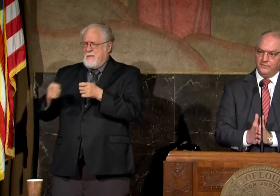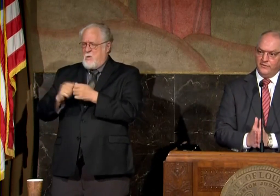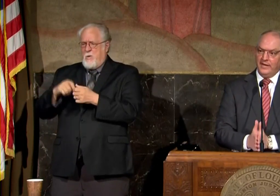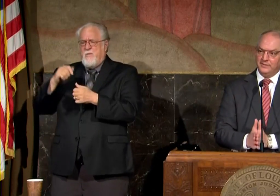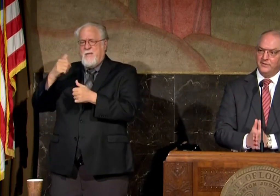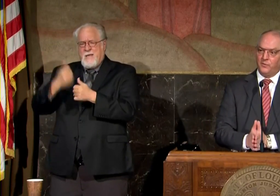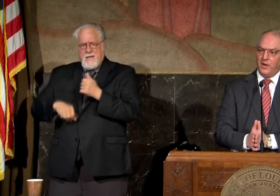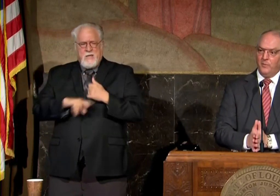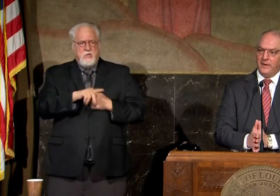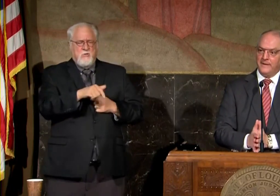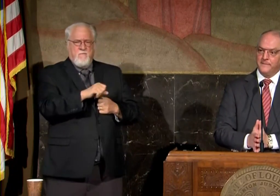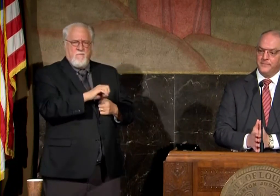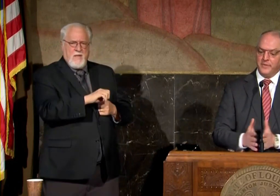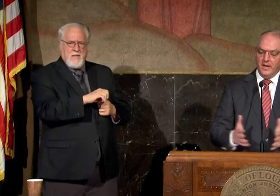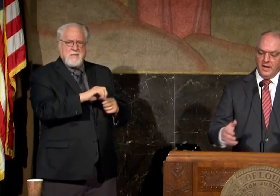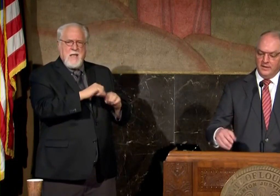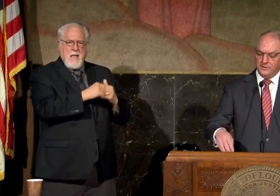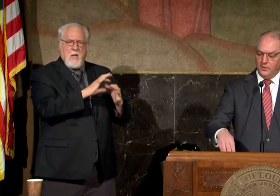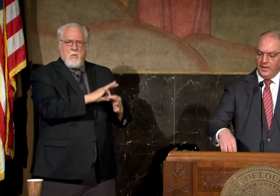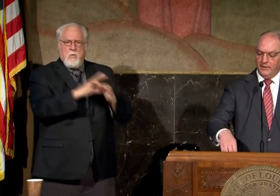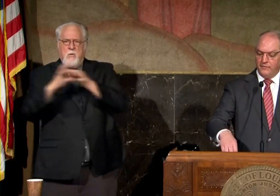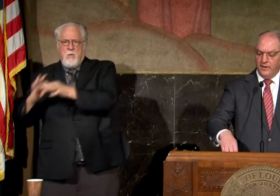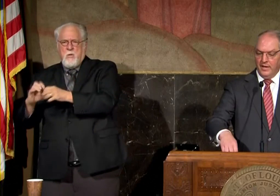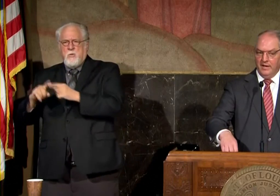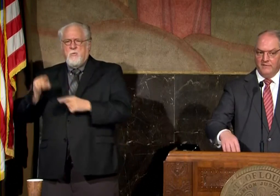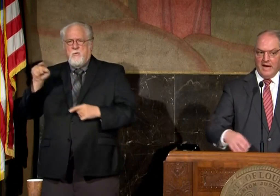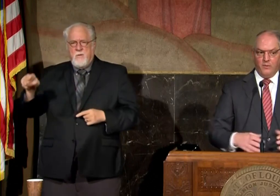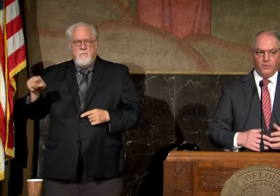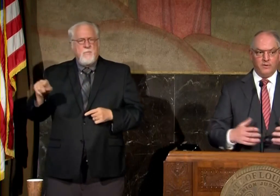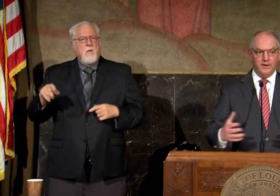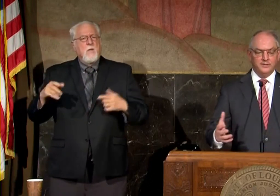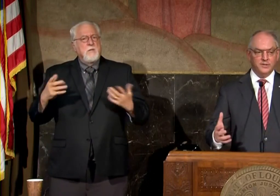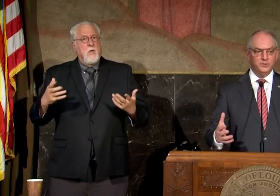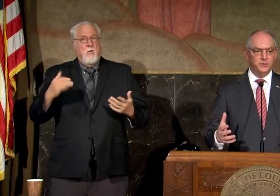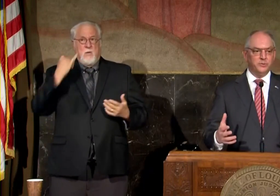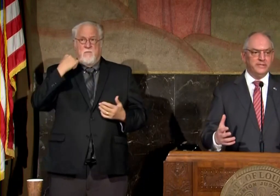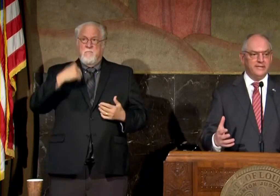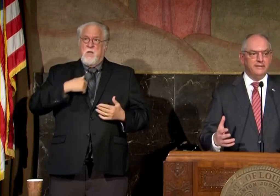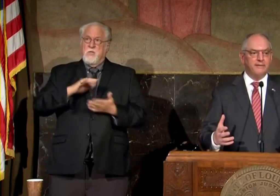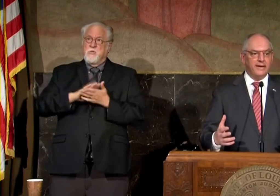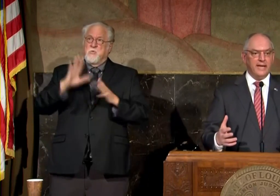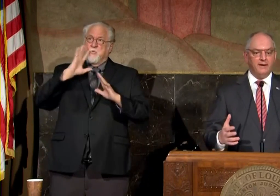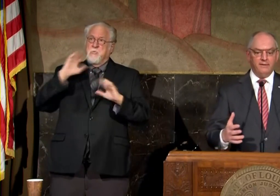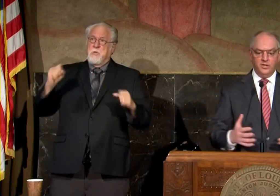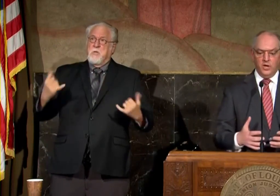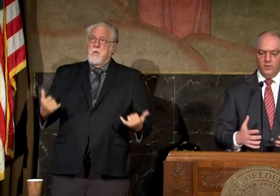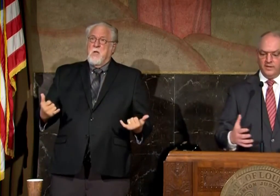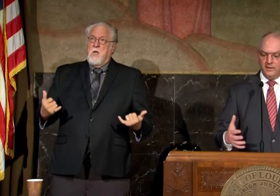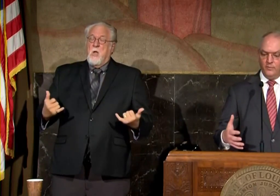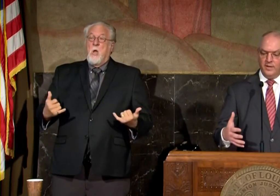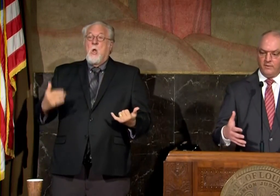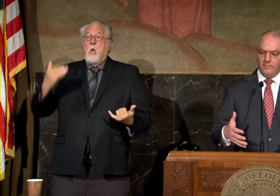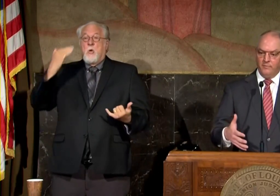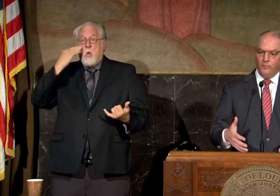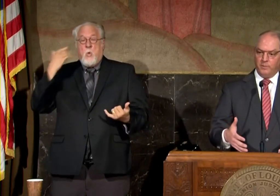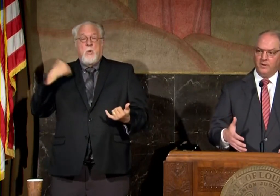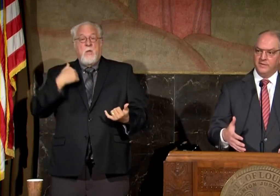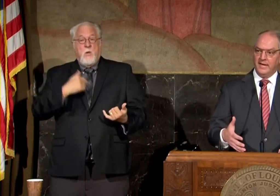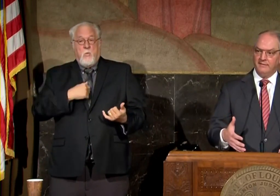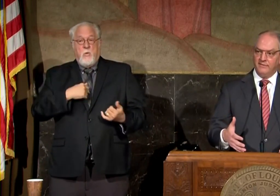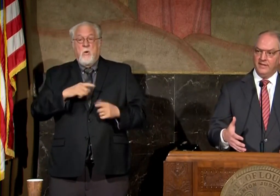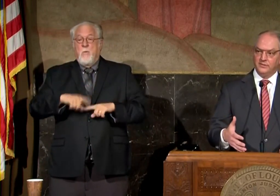each phase of reopening uh so if if i were a school superintendent right now knowing that we are